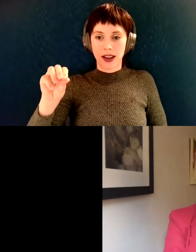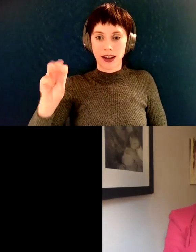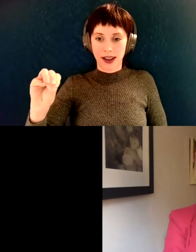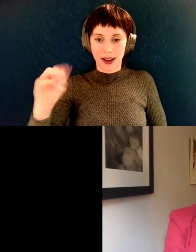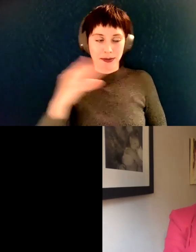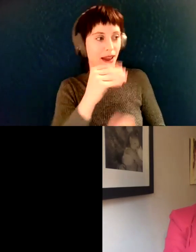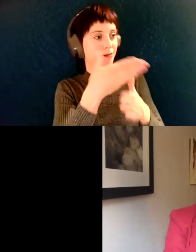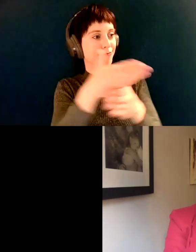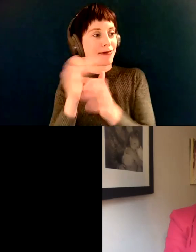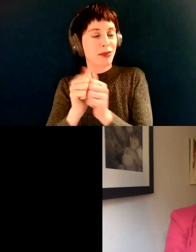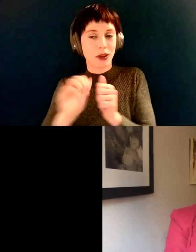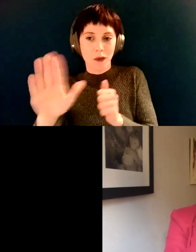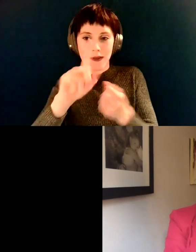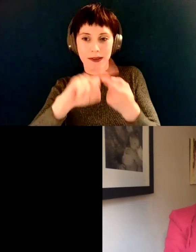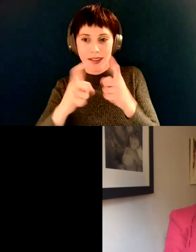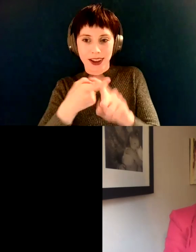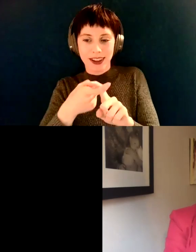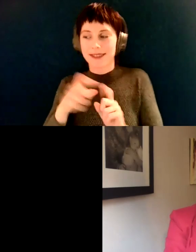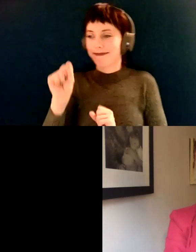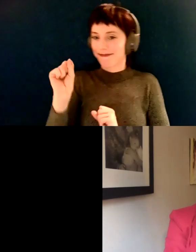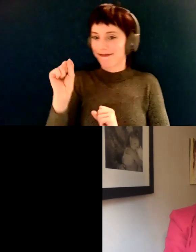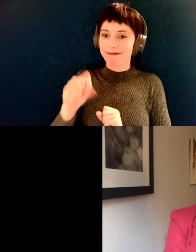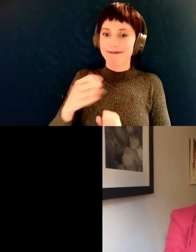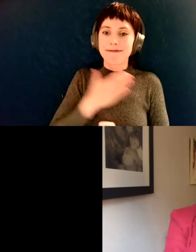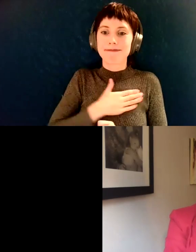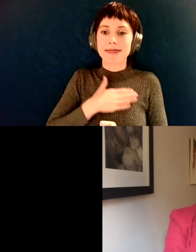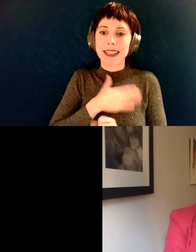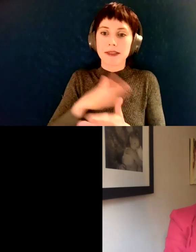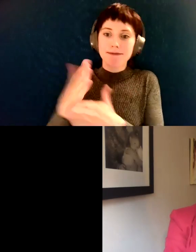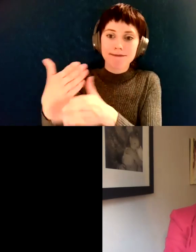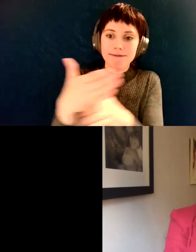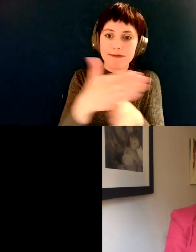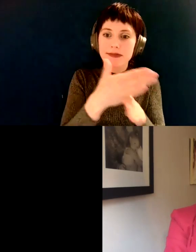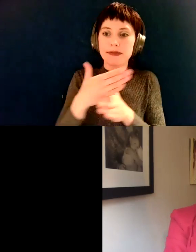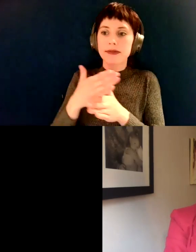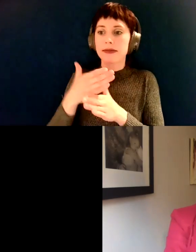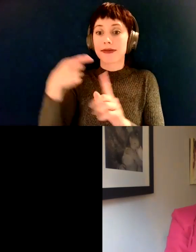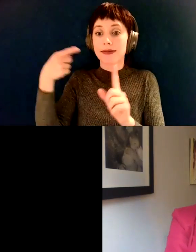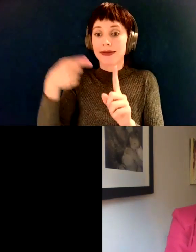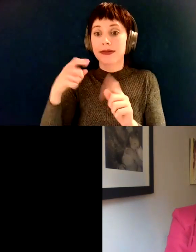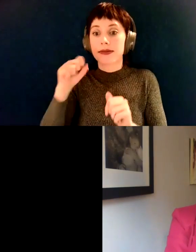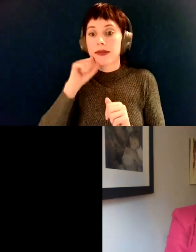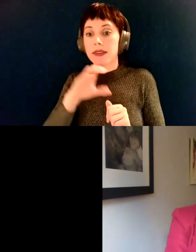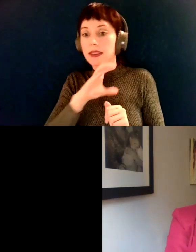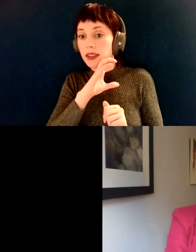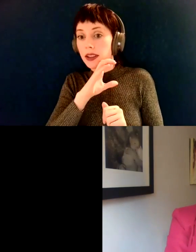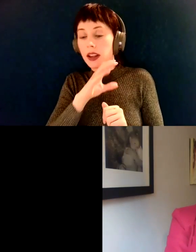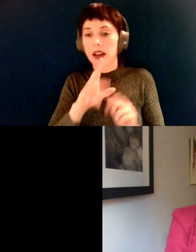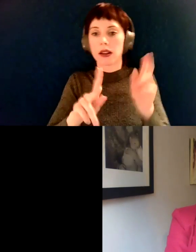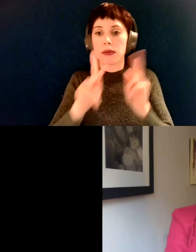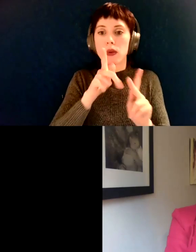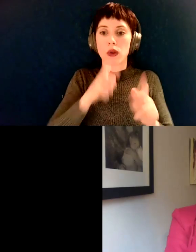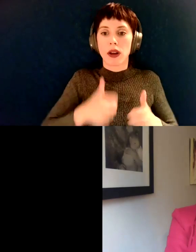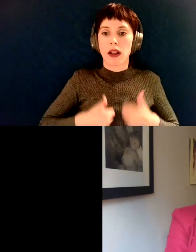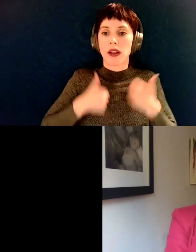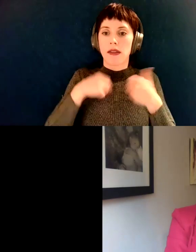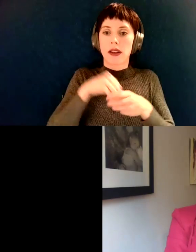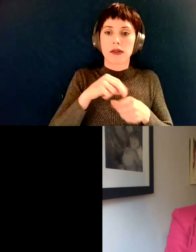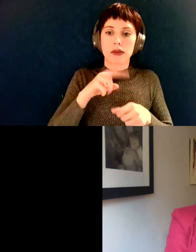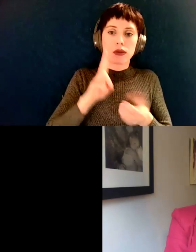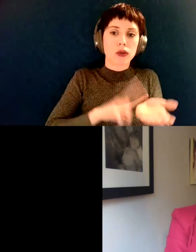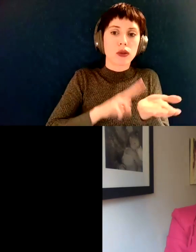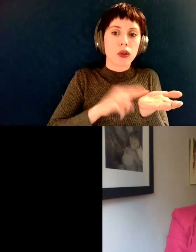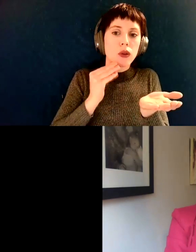The word out, especially to, to, to elders and to people who are living in institutions. We, we especially want to hear from folks,